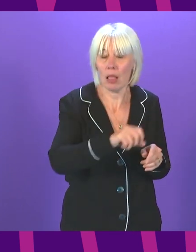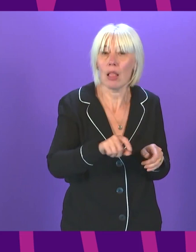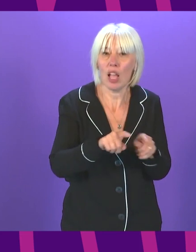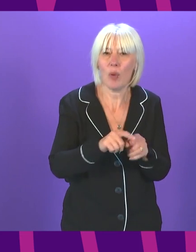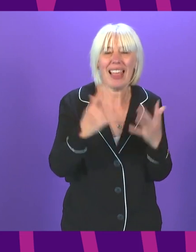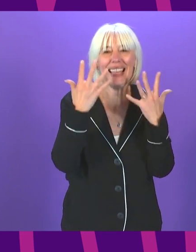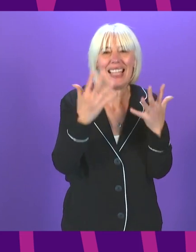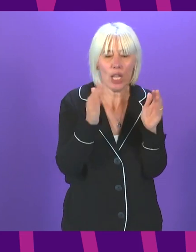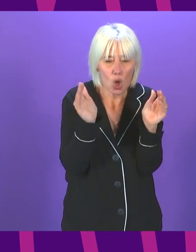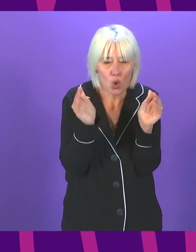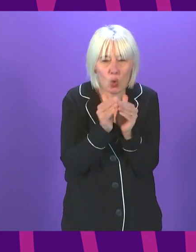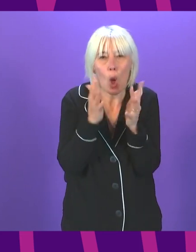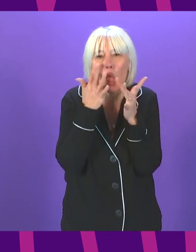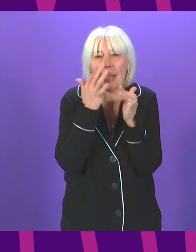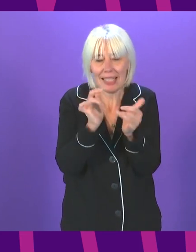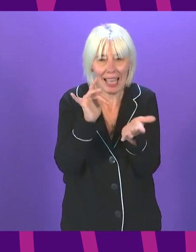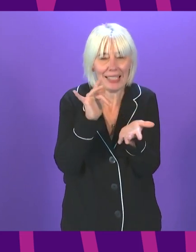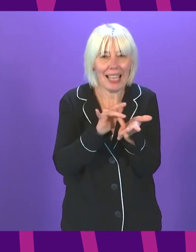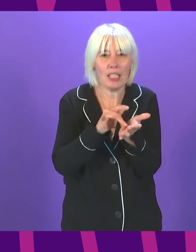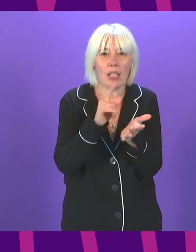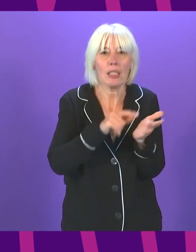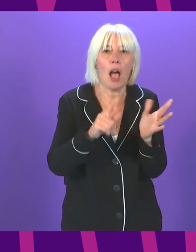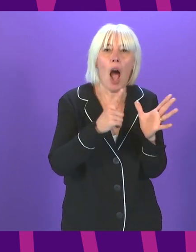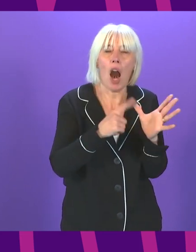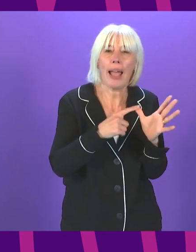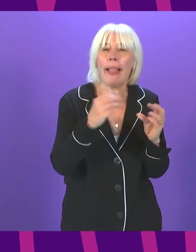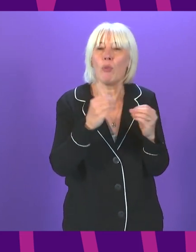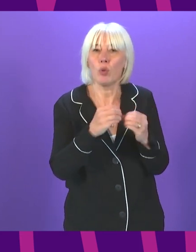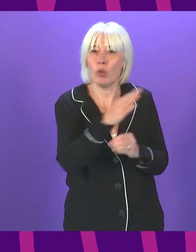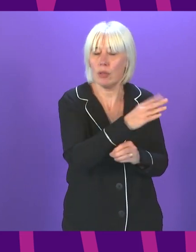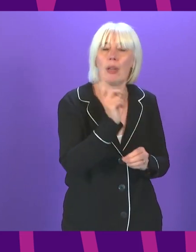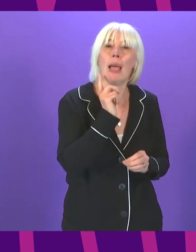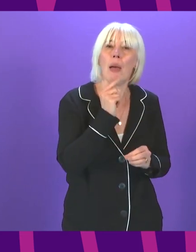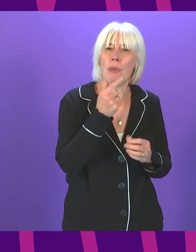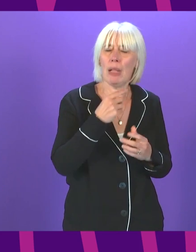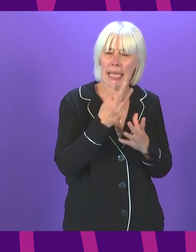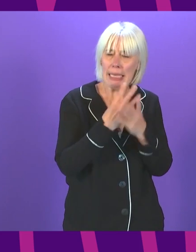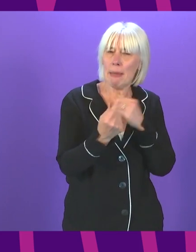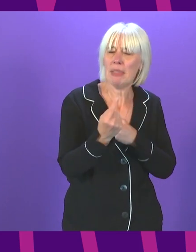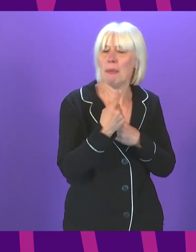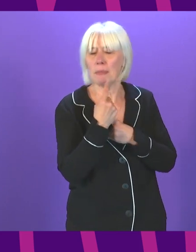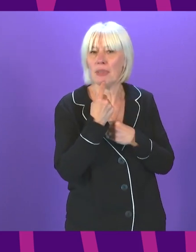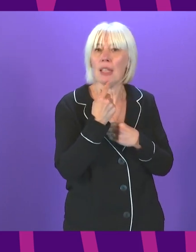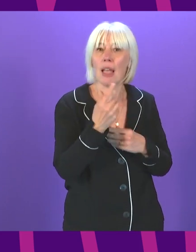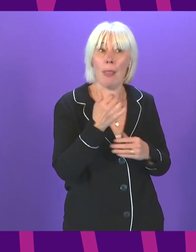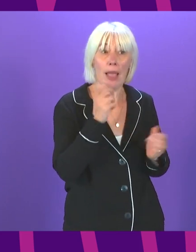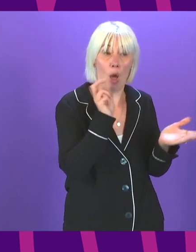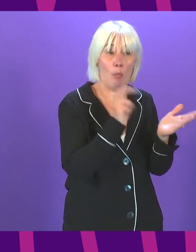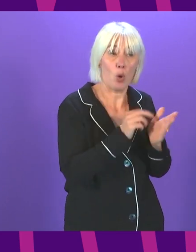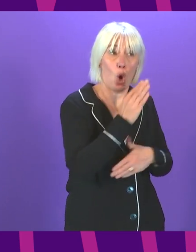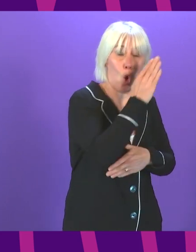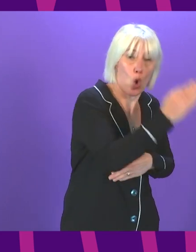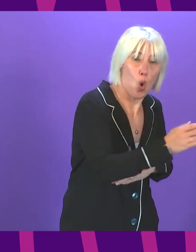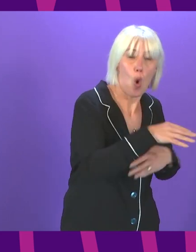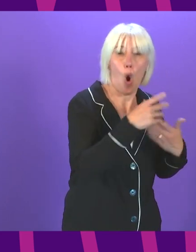small-scale test sites across Argyle and Butte. People with symptoms can book a test at these sites or order a home test kit through NHS